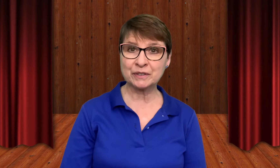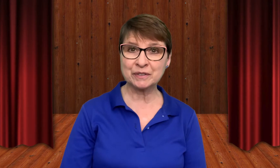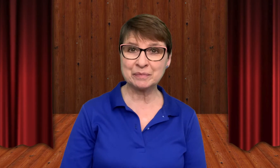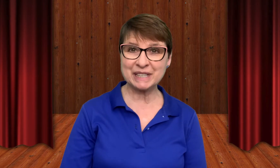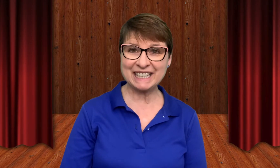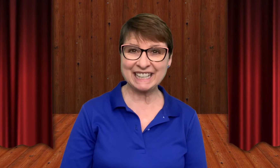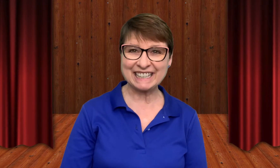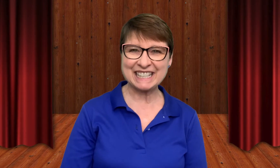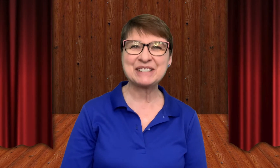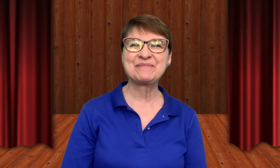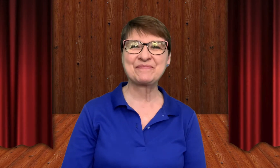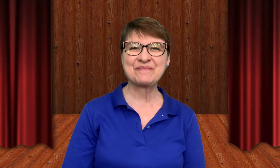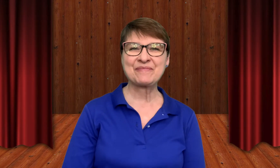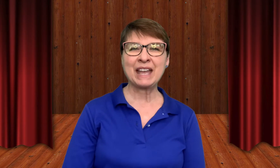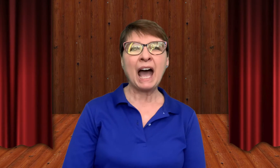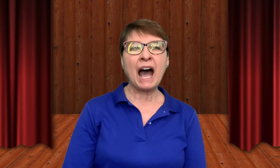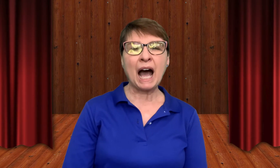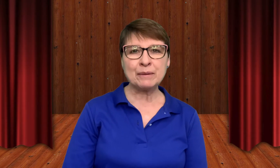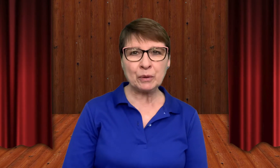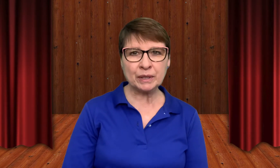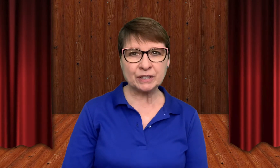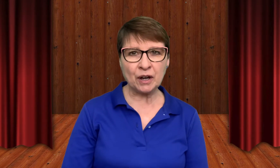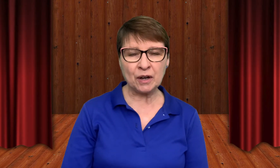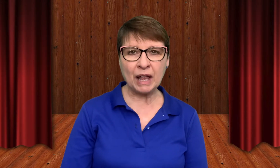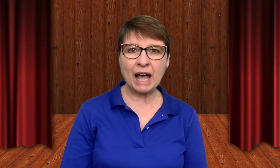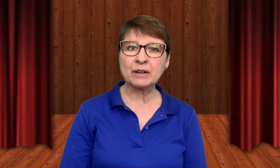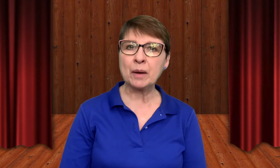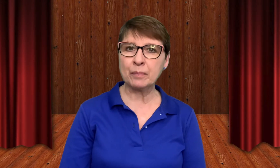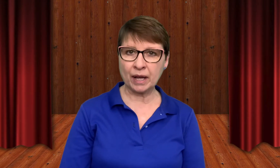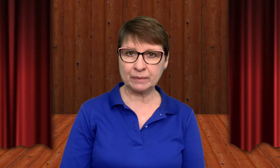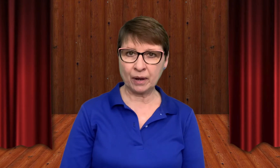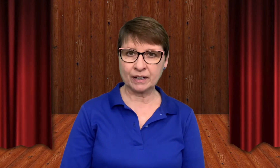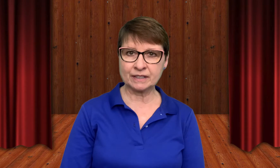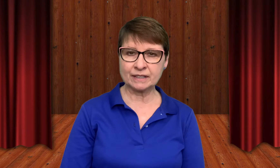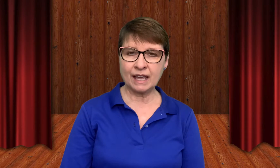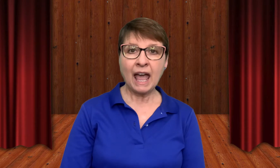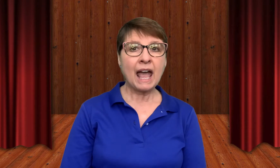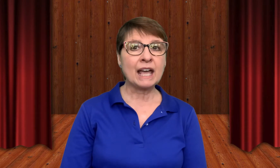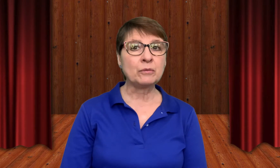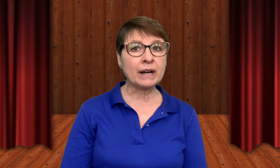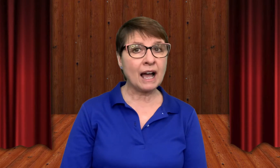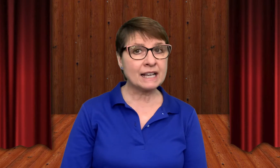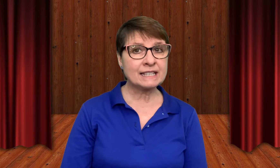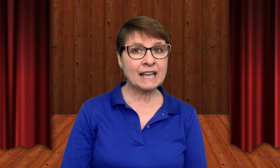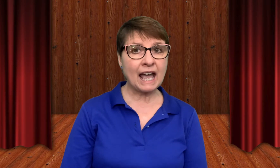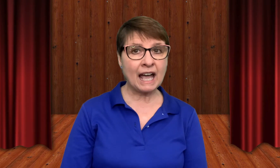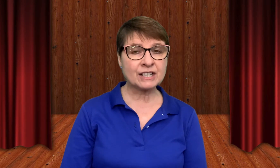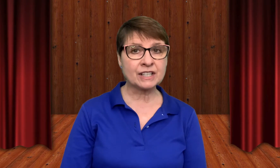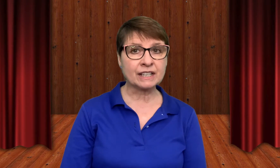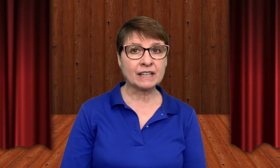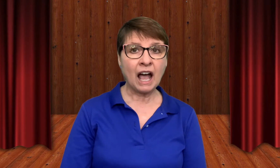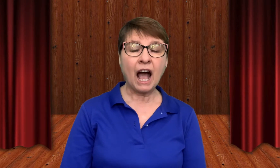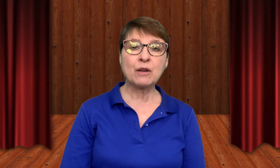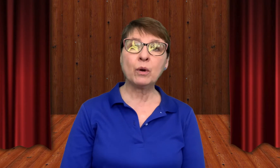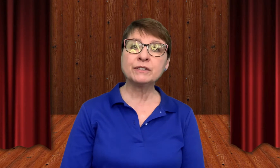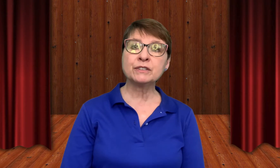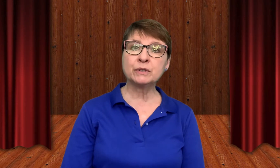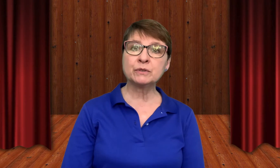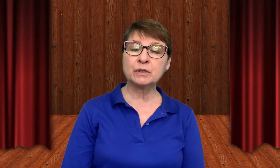machines. I'm going to call out a body part and when I say action I want you to